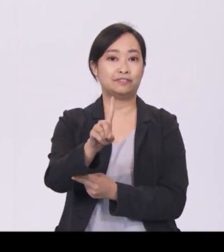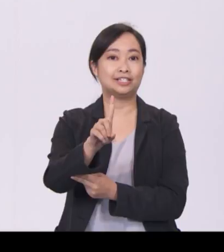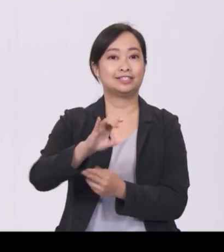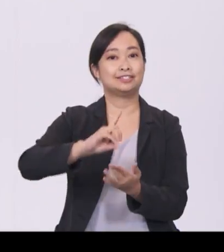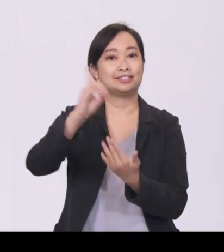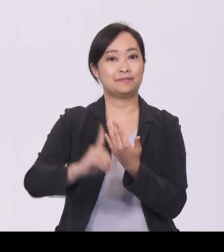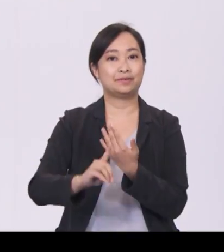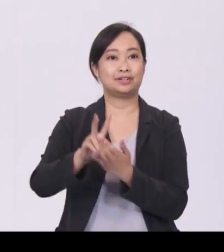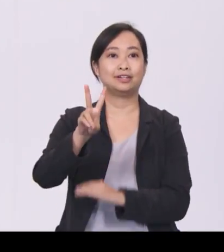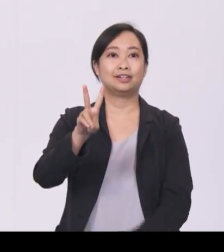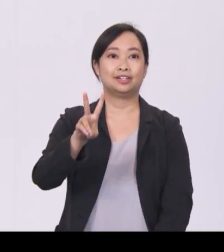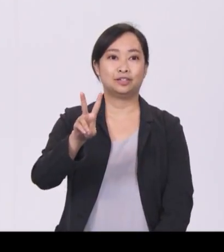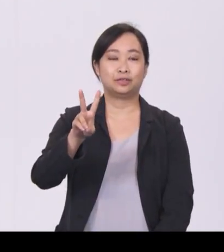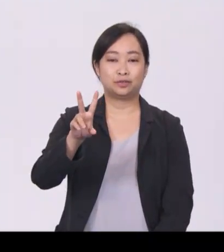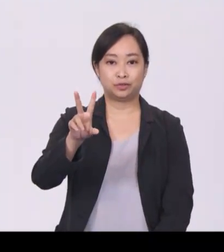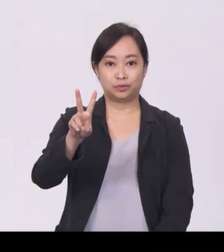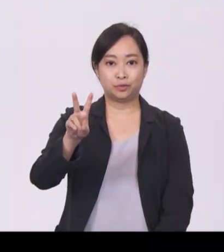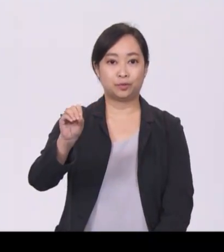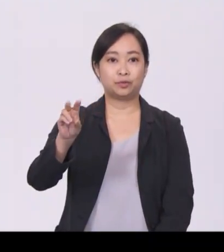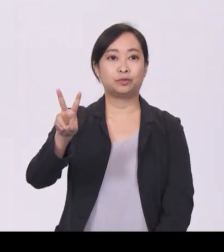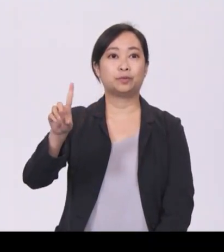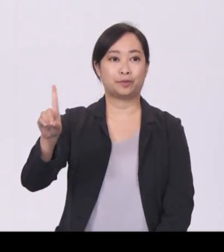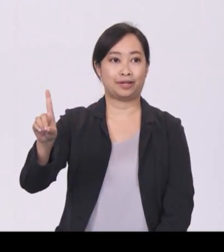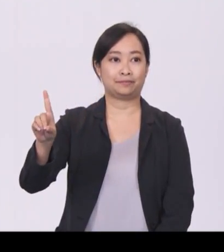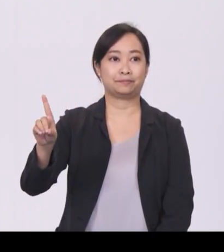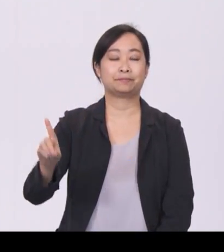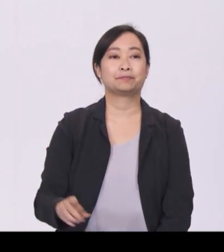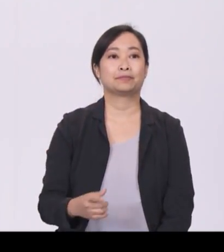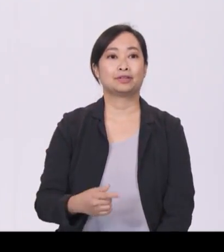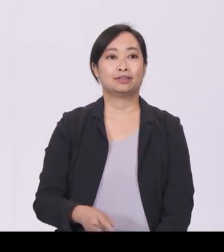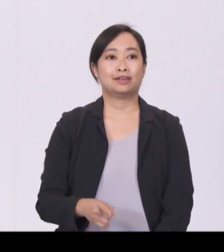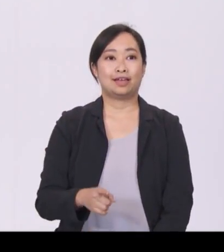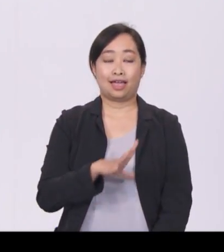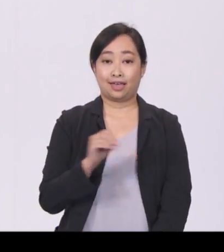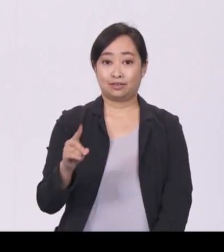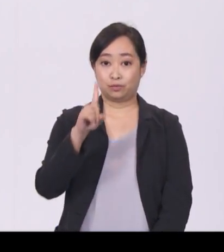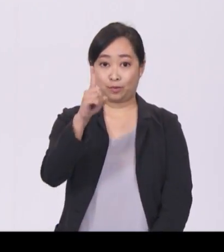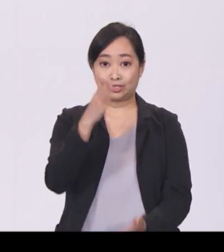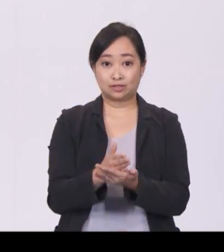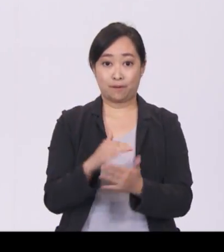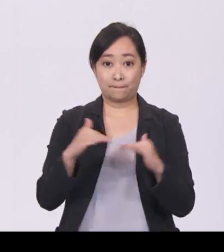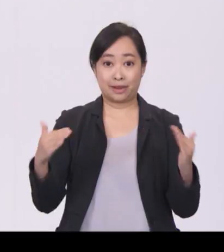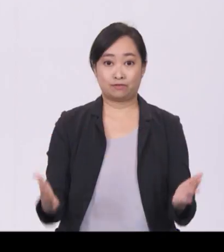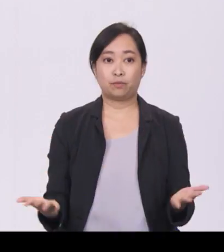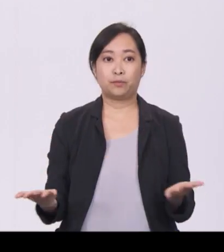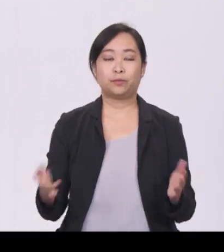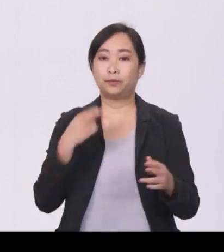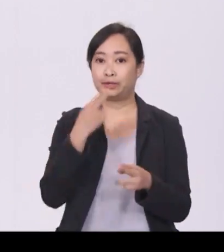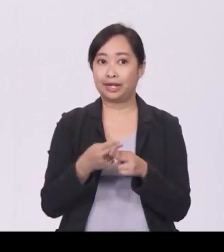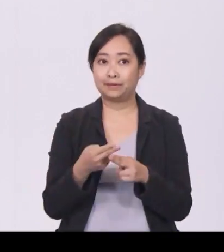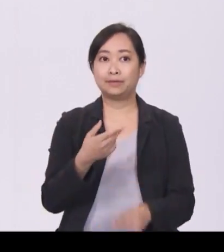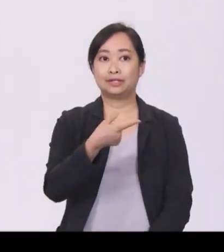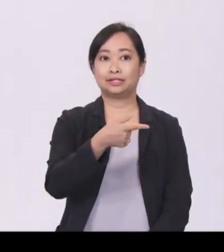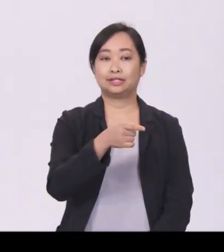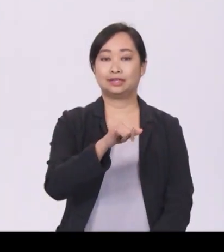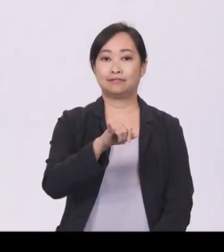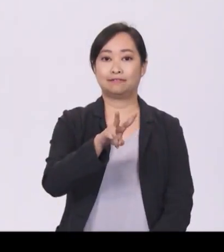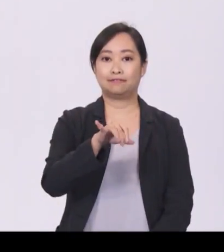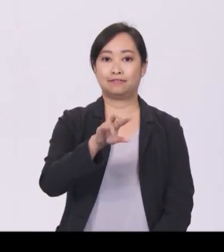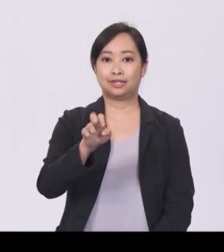We will also enhance our one-stop platform, Giving.SG, to better match donors and volunteers with charities